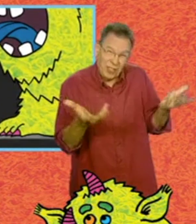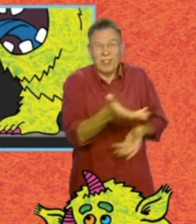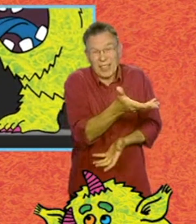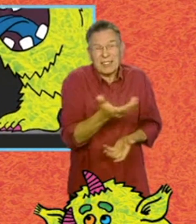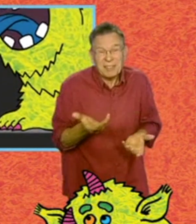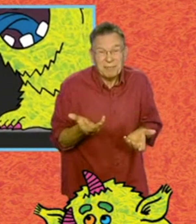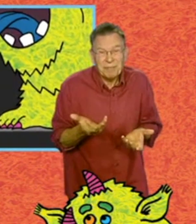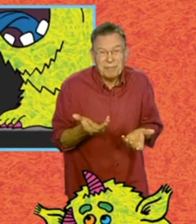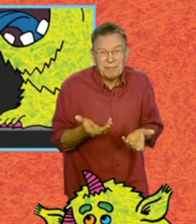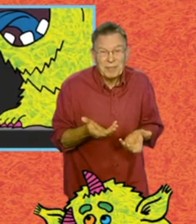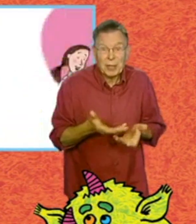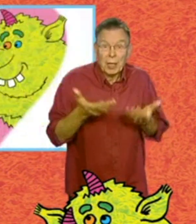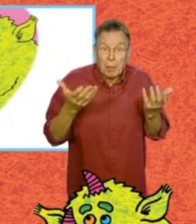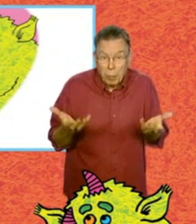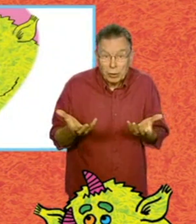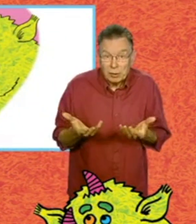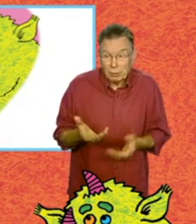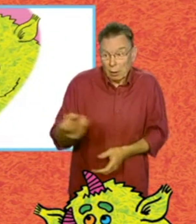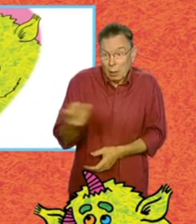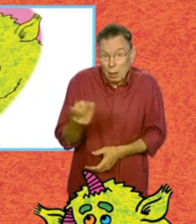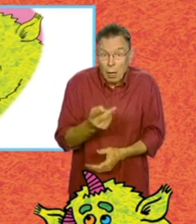Help! That's that. But if they fall in love,